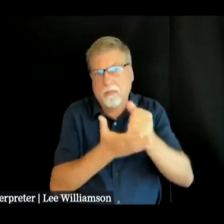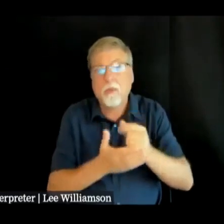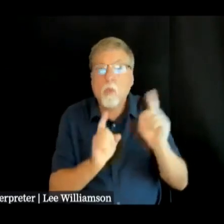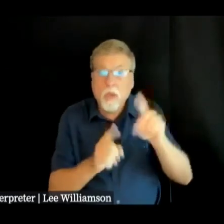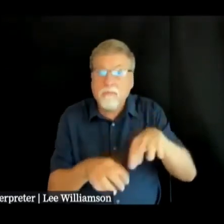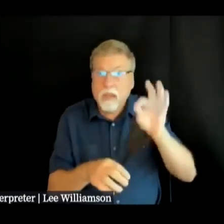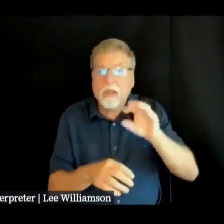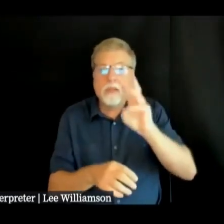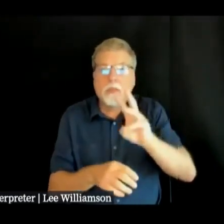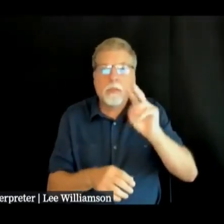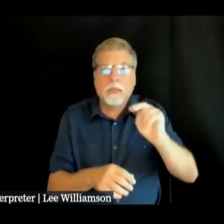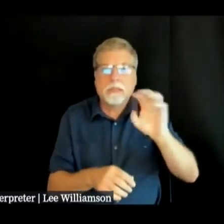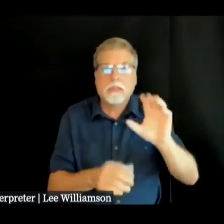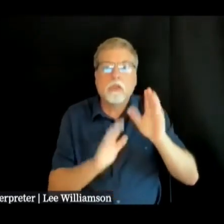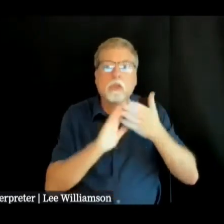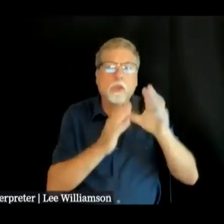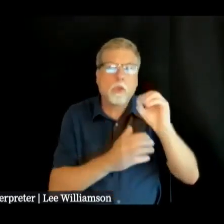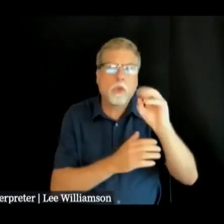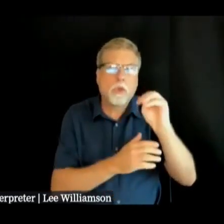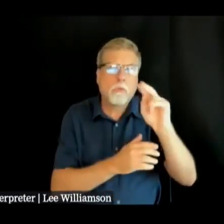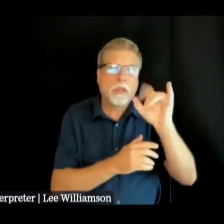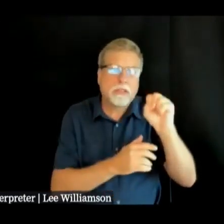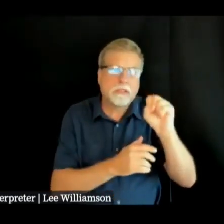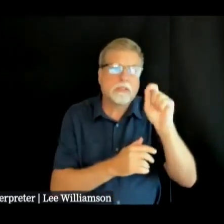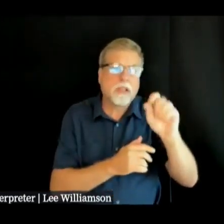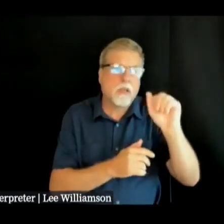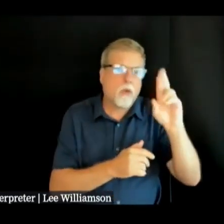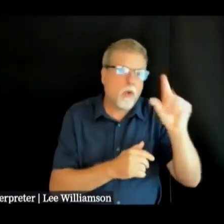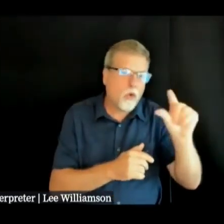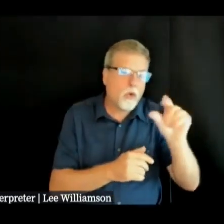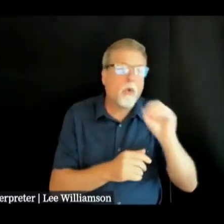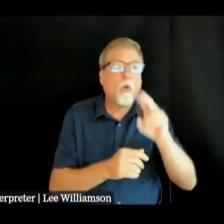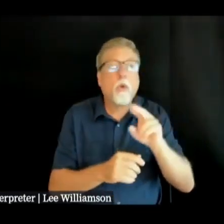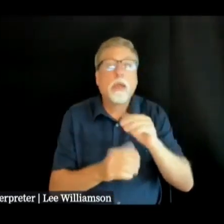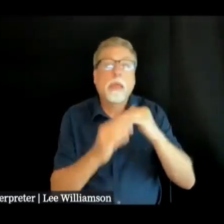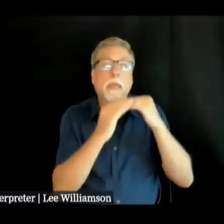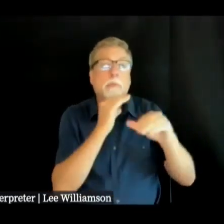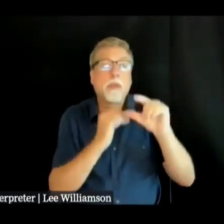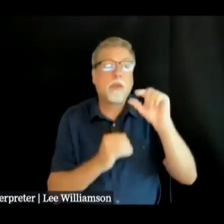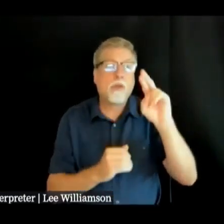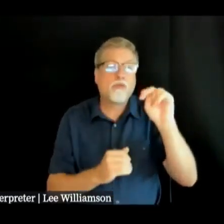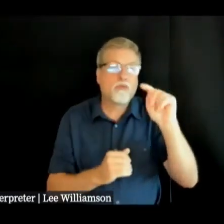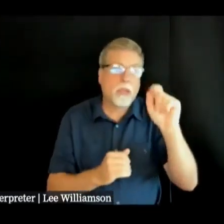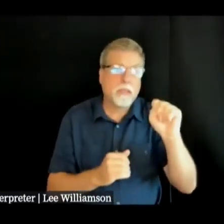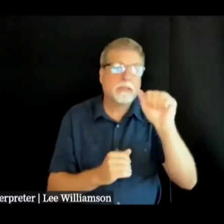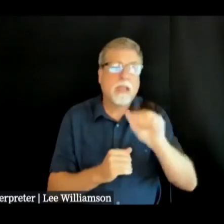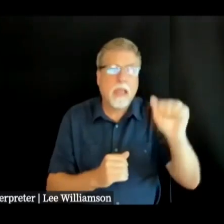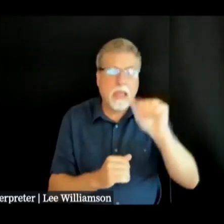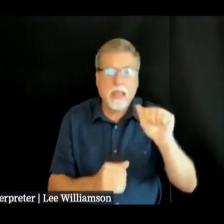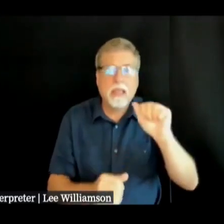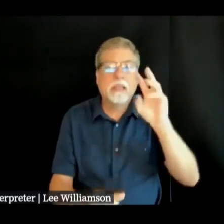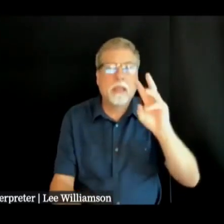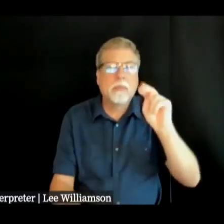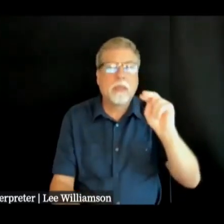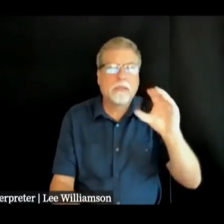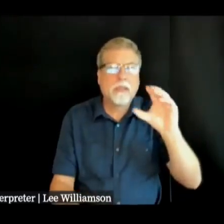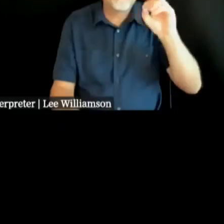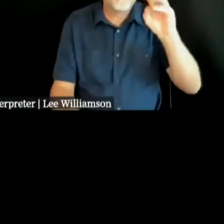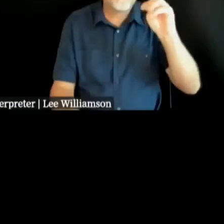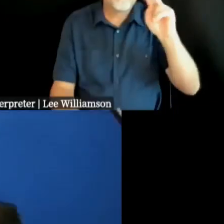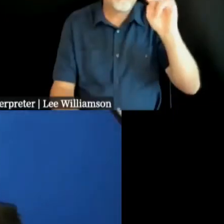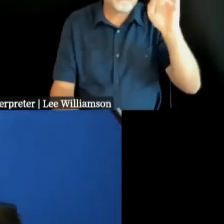WNCCommunities.org or email grants at WNCCommunities.org that is grants at